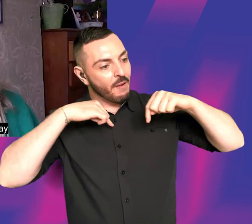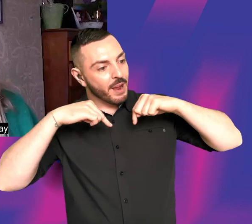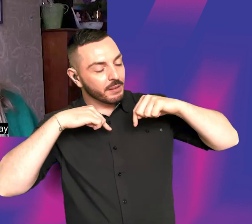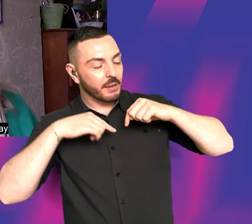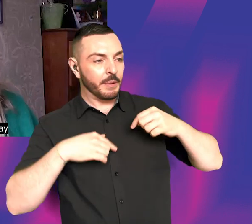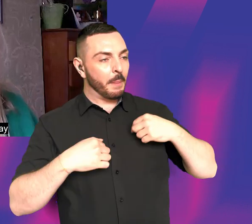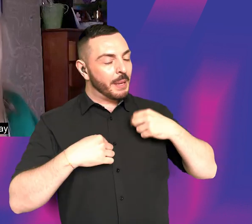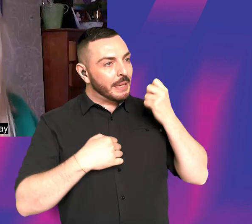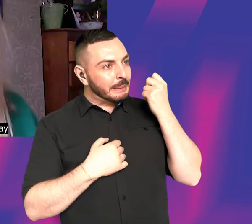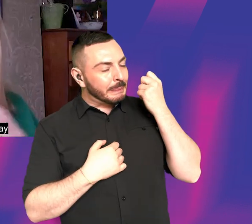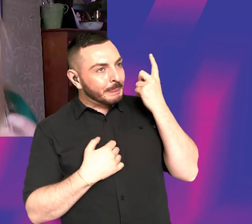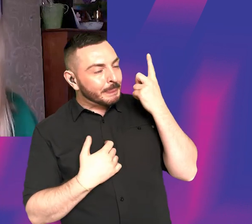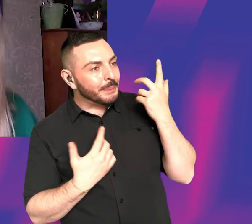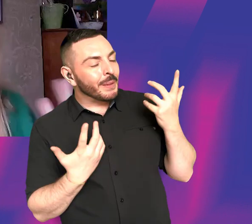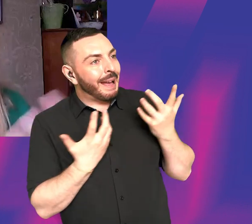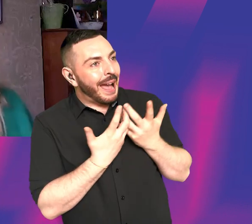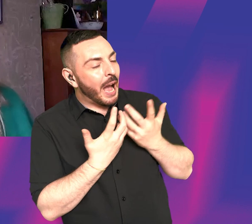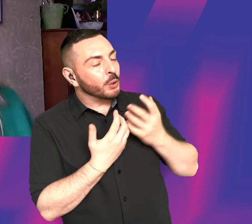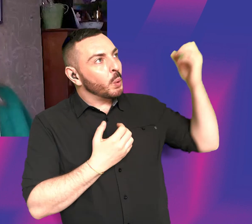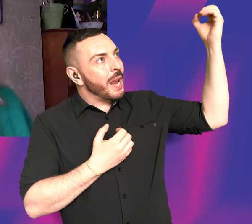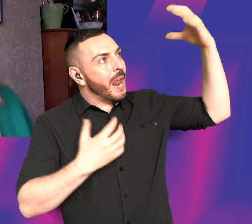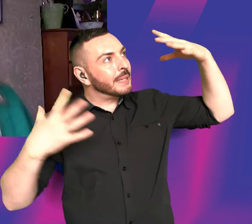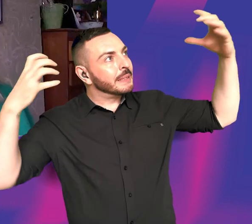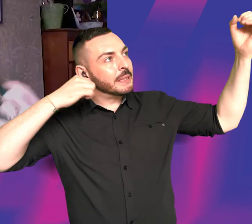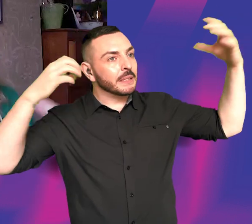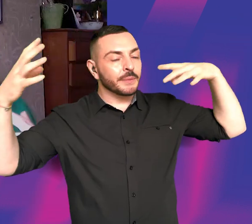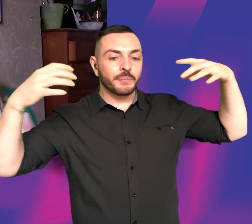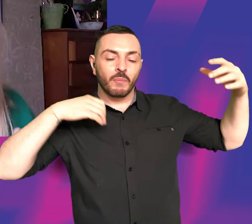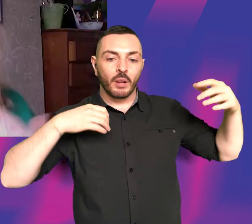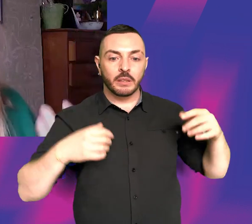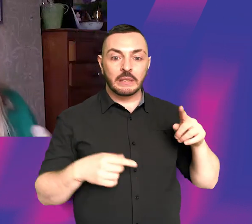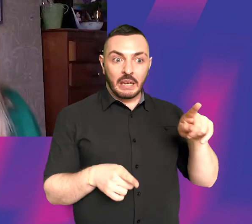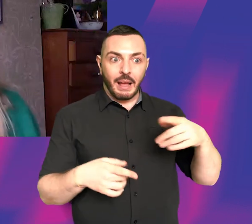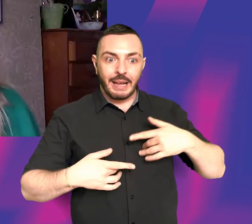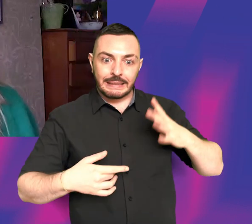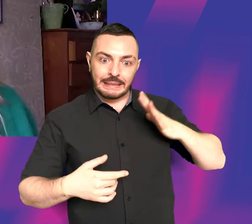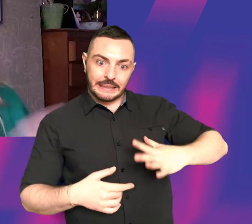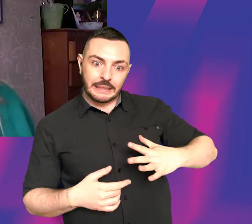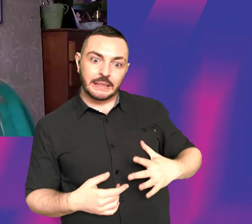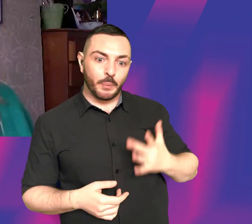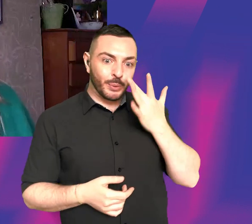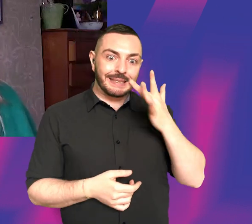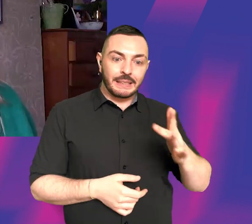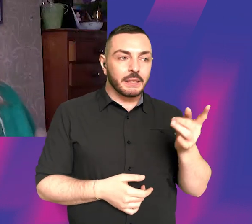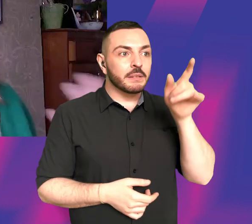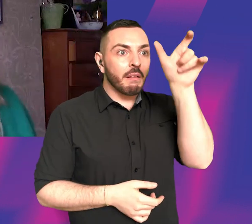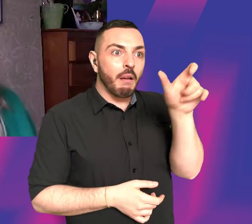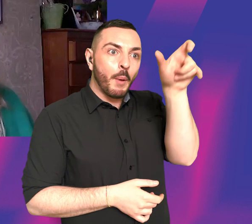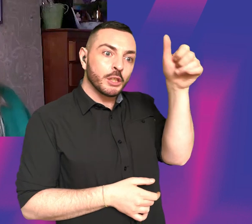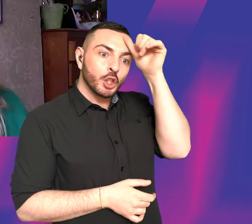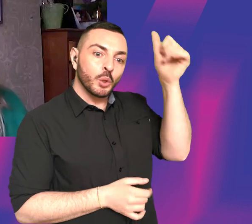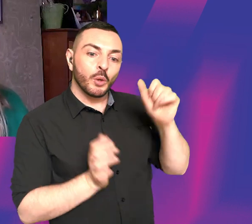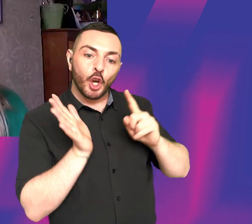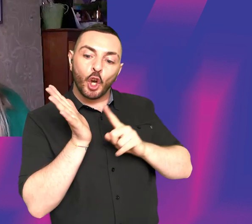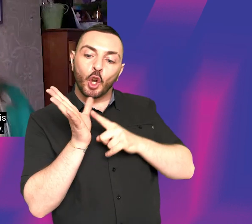really knowing the best way to light prosthetics was not something that I needed to know. My director of photography, Laura